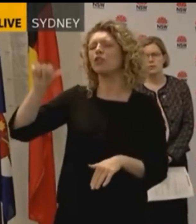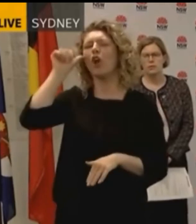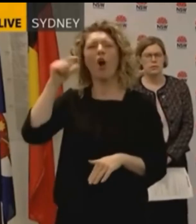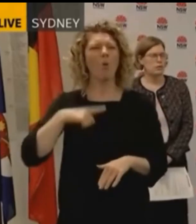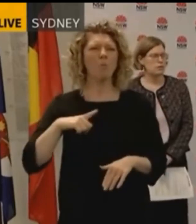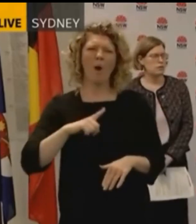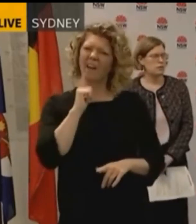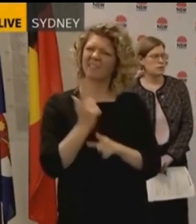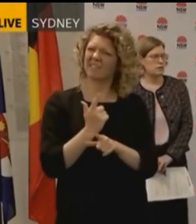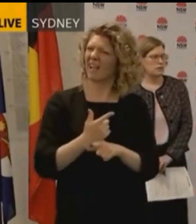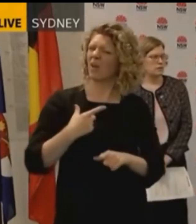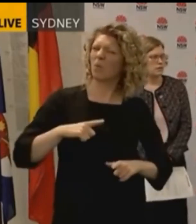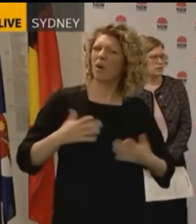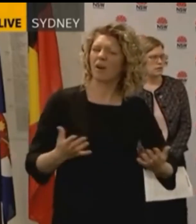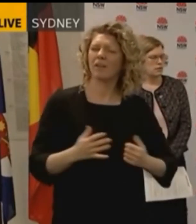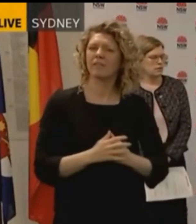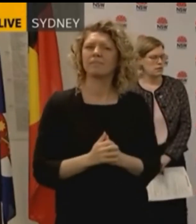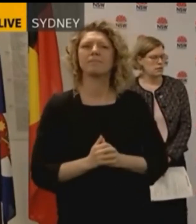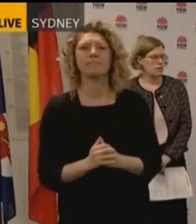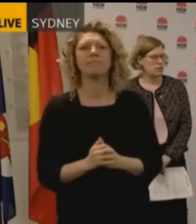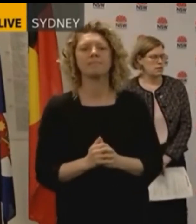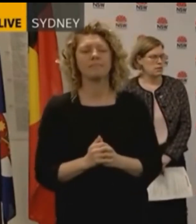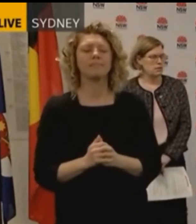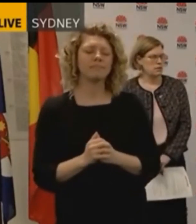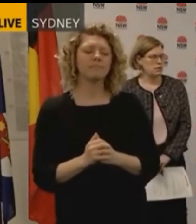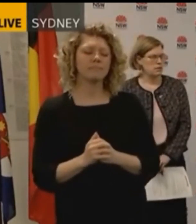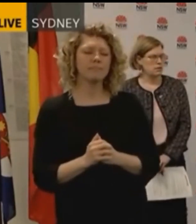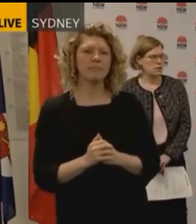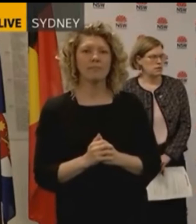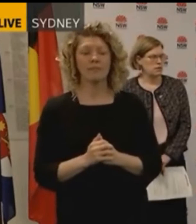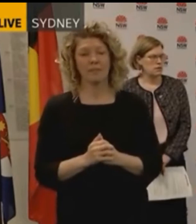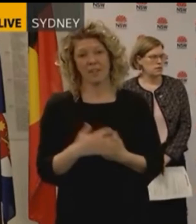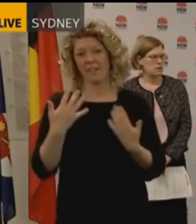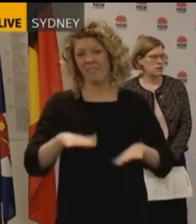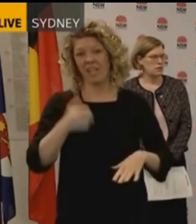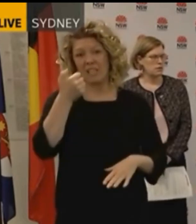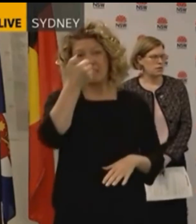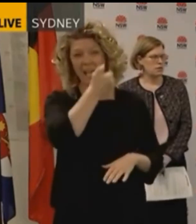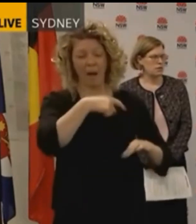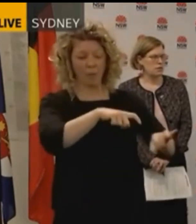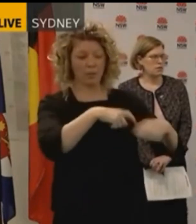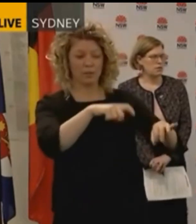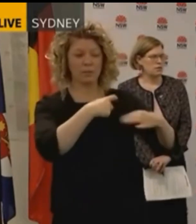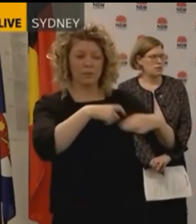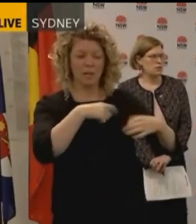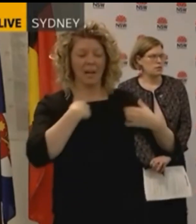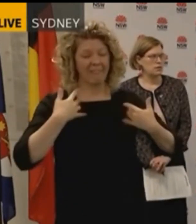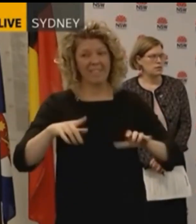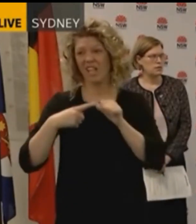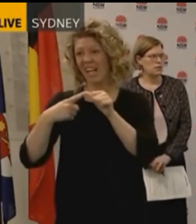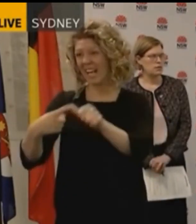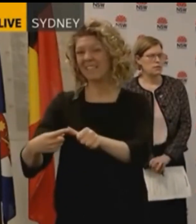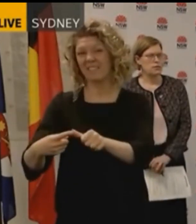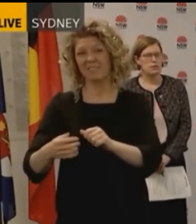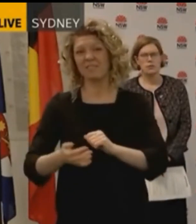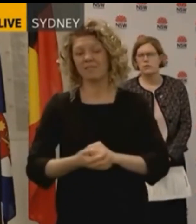did you say, I don't need to know about that bit, Premier? Oh Mr Quinell, I answered those questions during six hours of public evidence on Monday, so I refer you